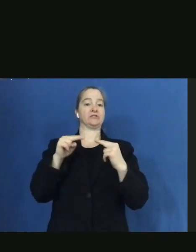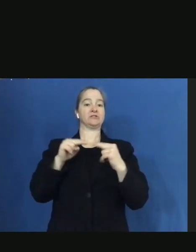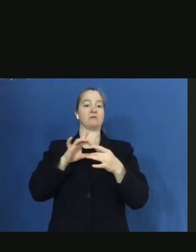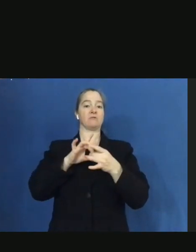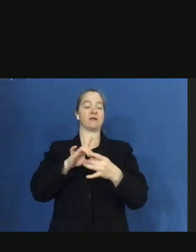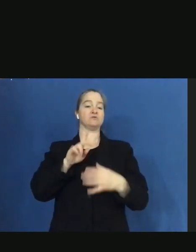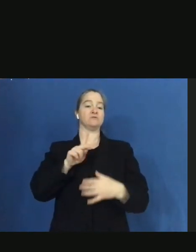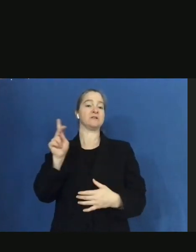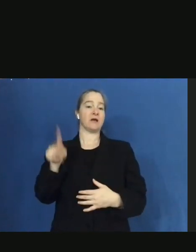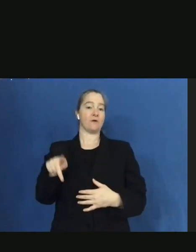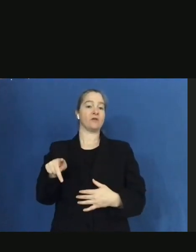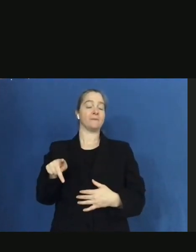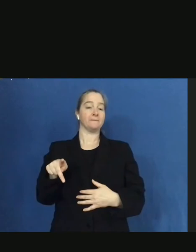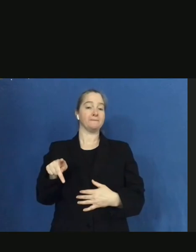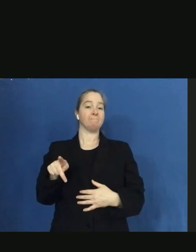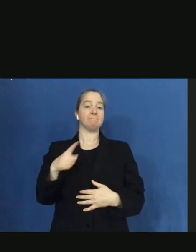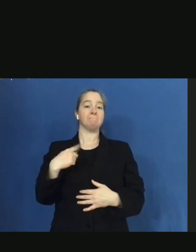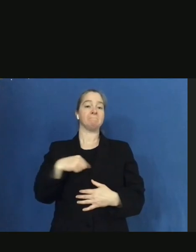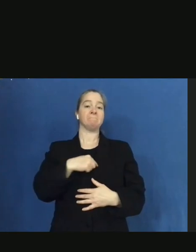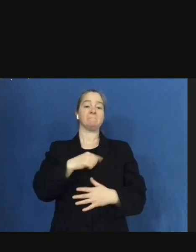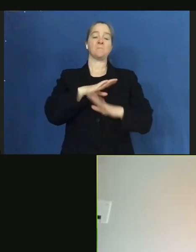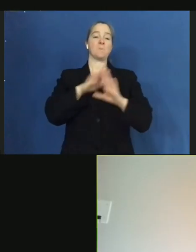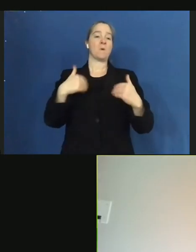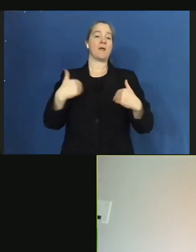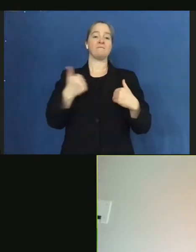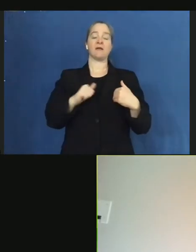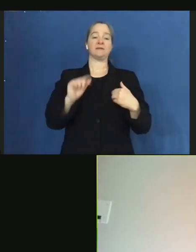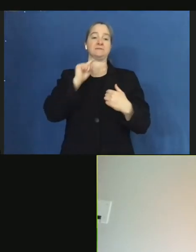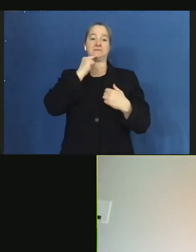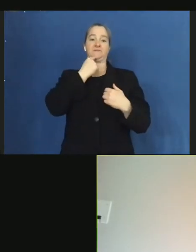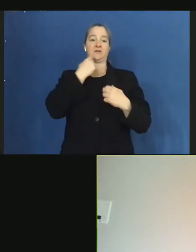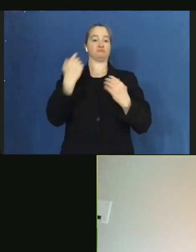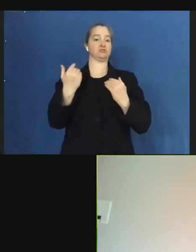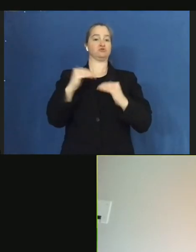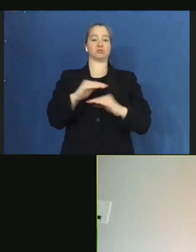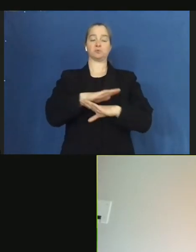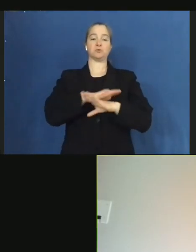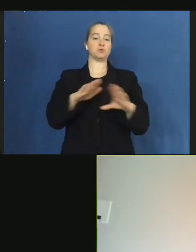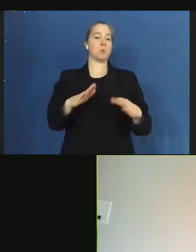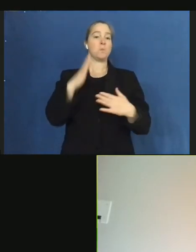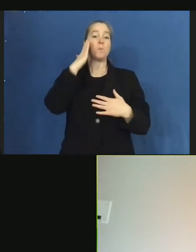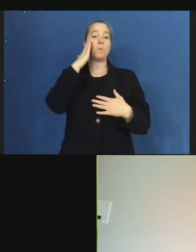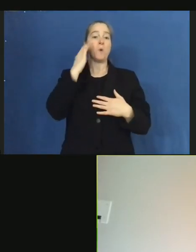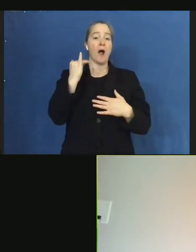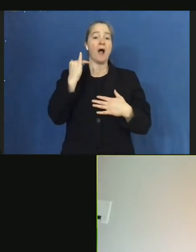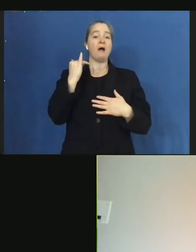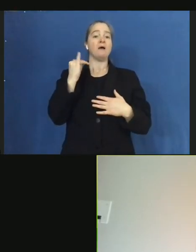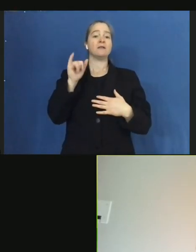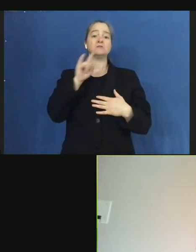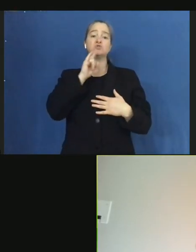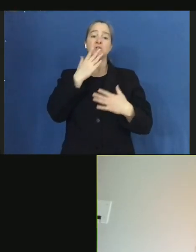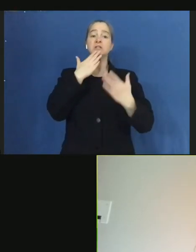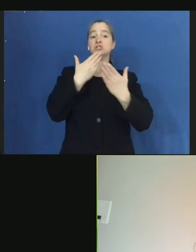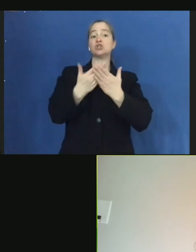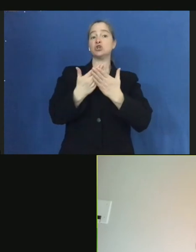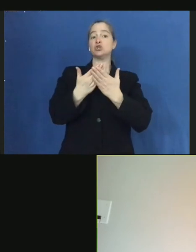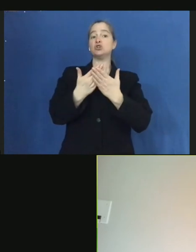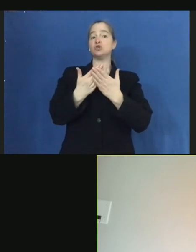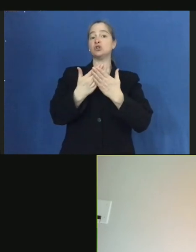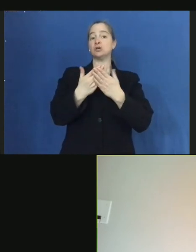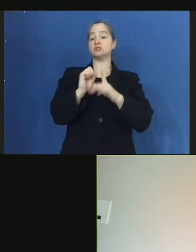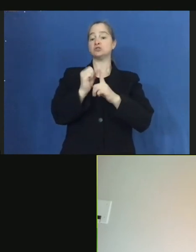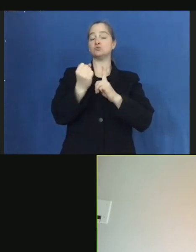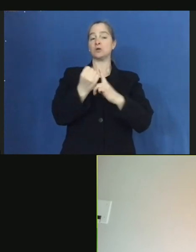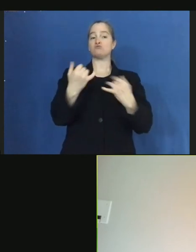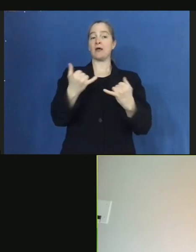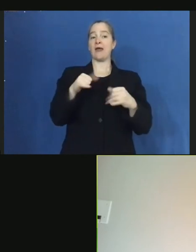But we do not have any more severe restrictions on that because the conditions are relatively good overall on the interstate systems.